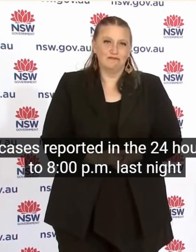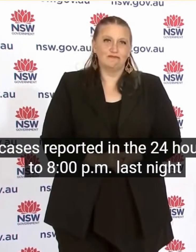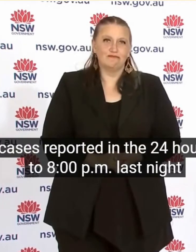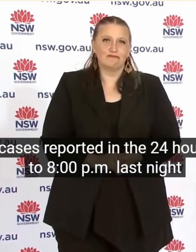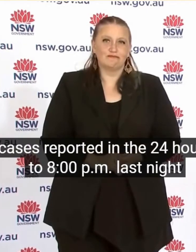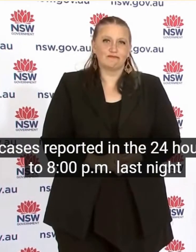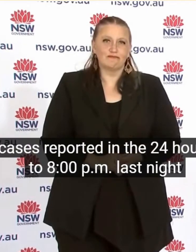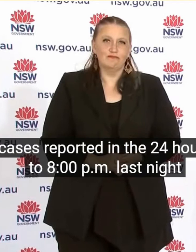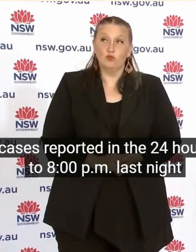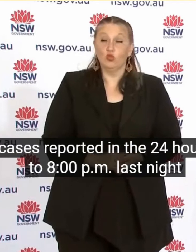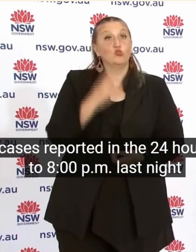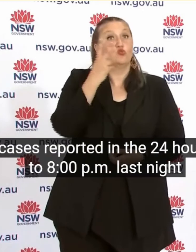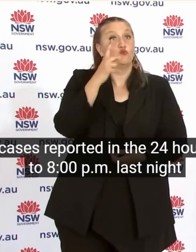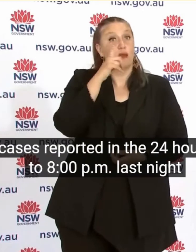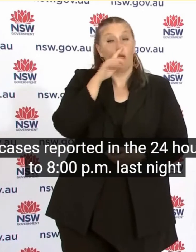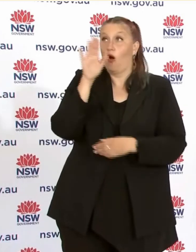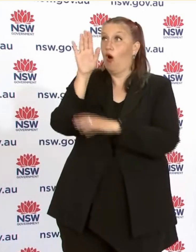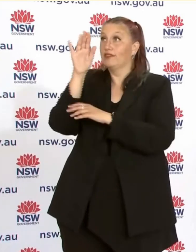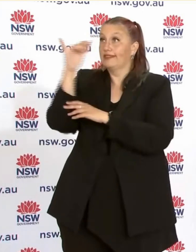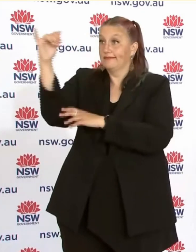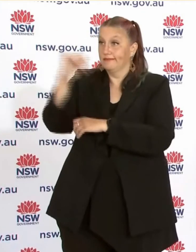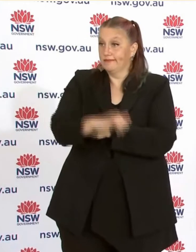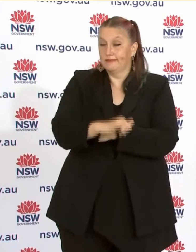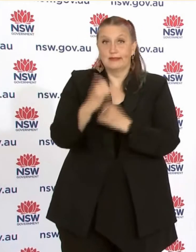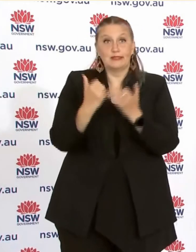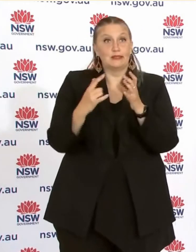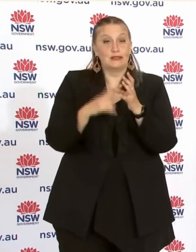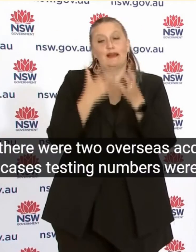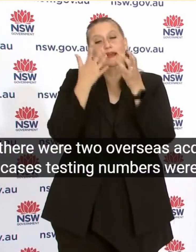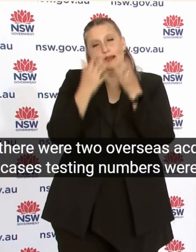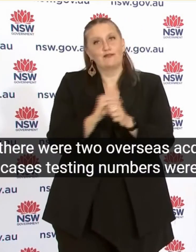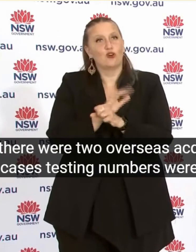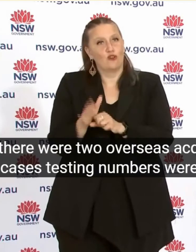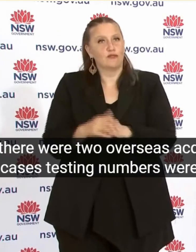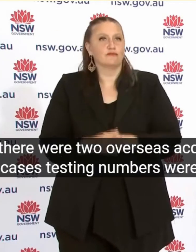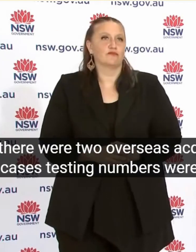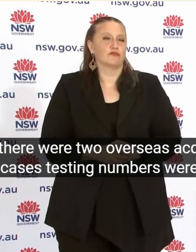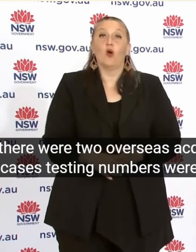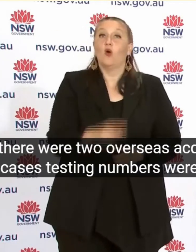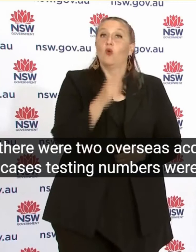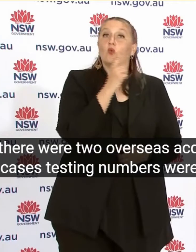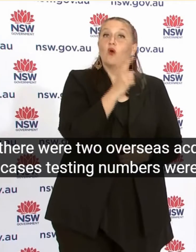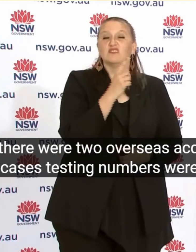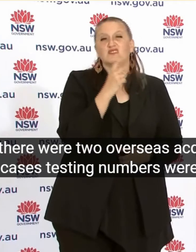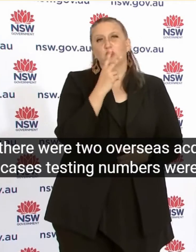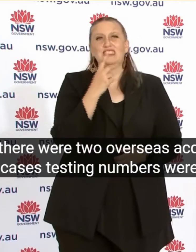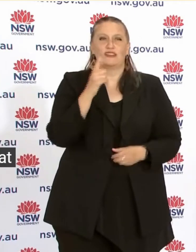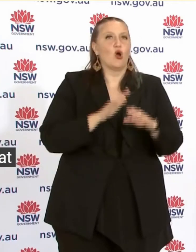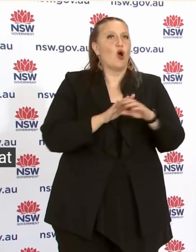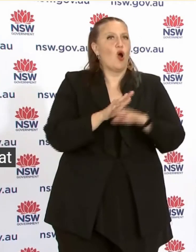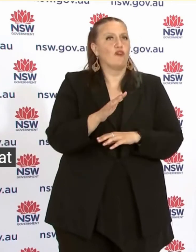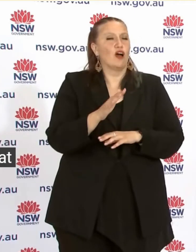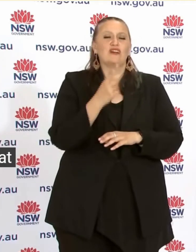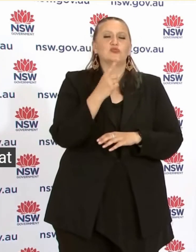And there were Two overseas Acquired cases Testing numbers Were high At 127,590